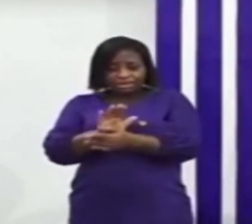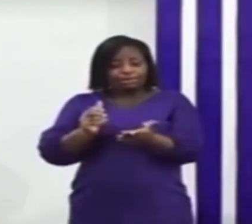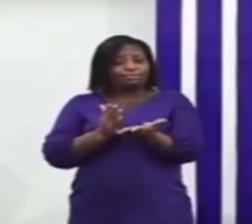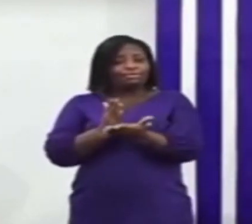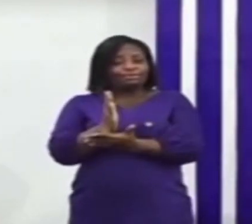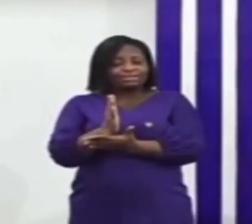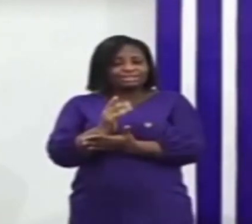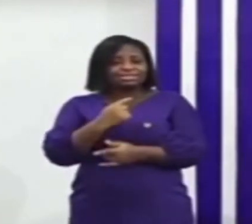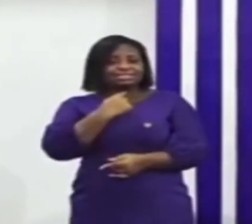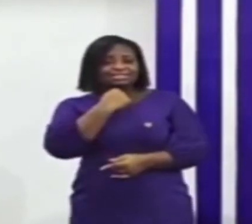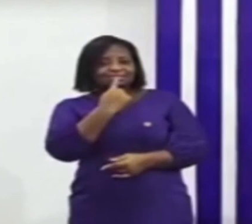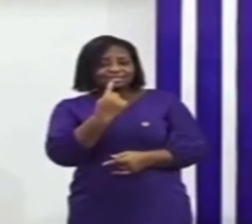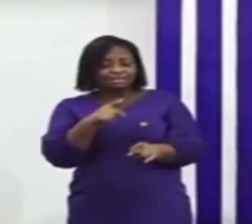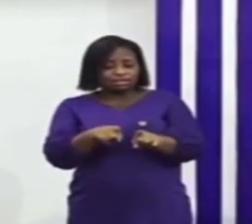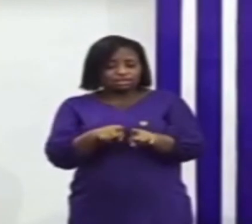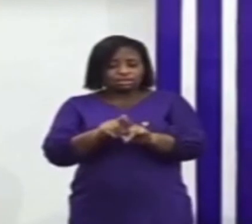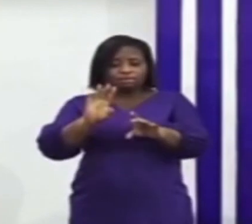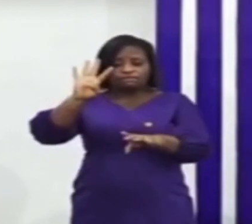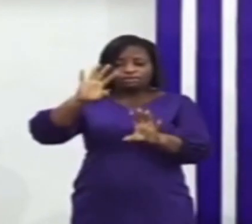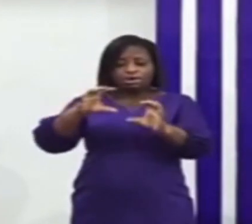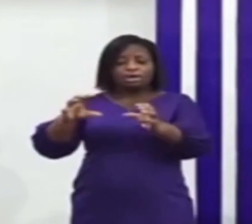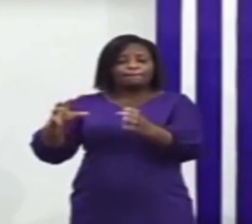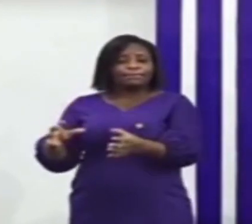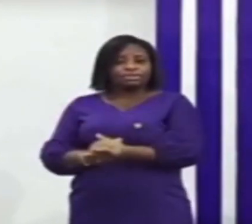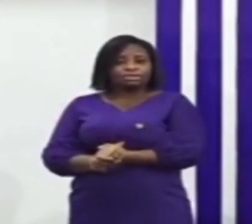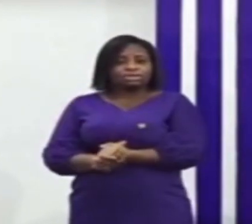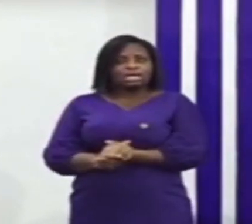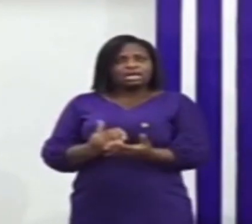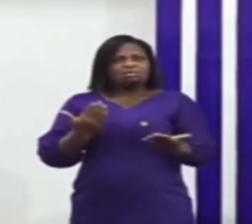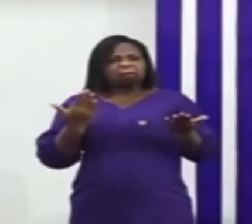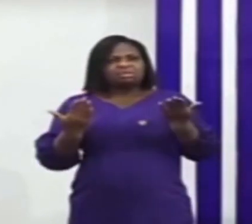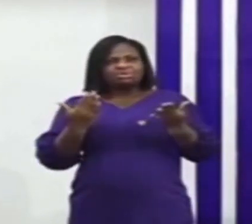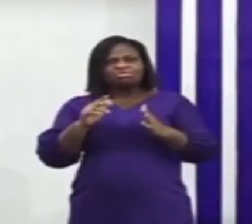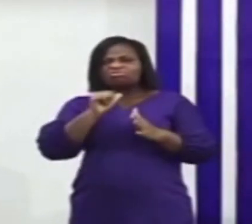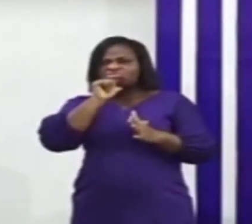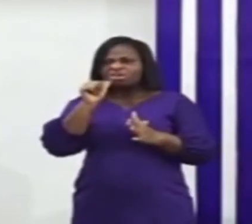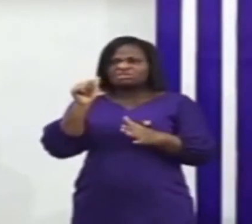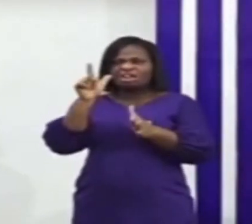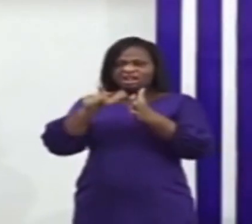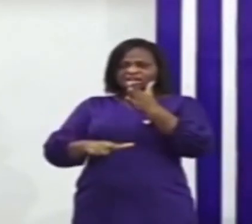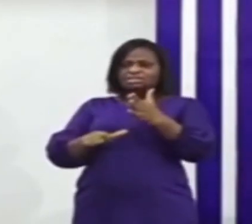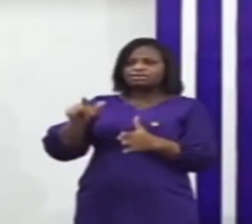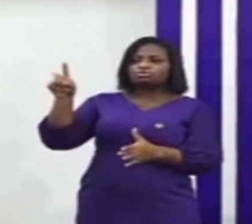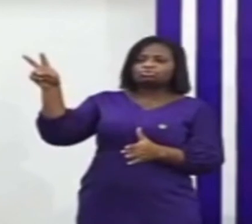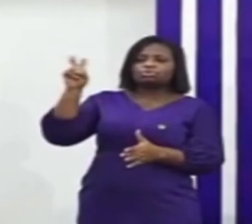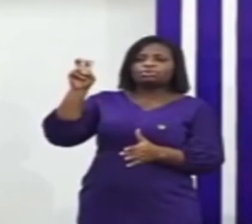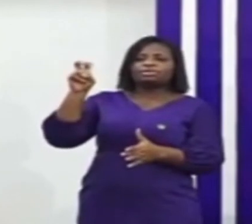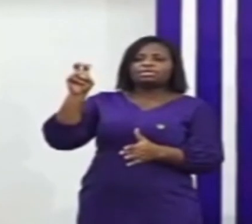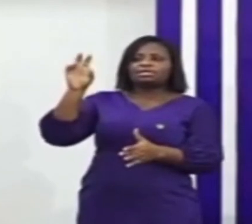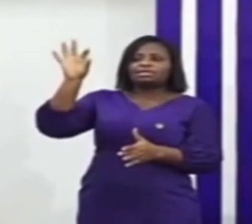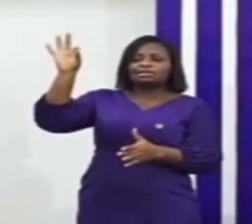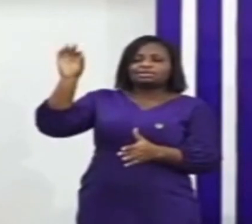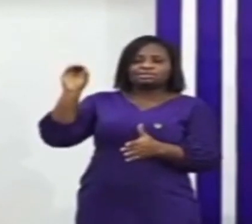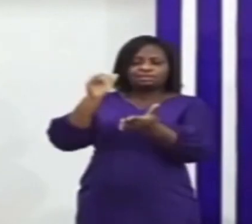groups of companies and oddly not less than 290 000 that's about 98 percent in number